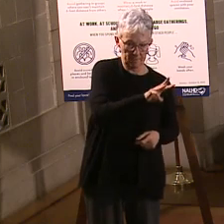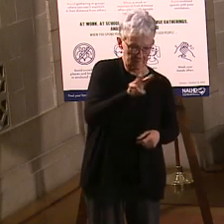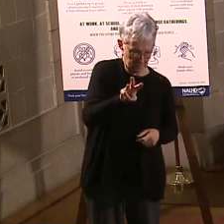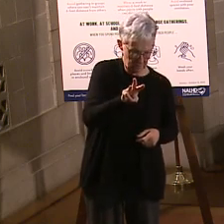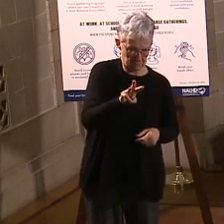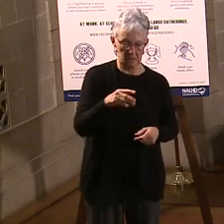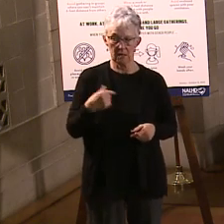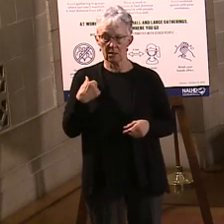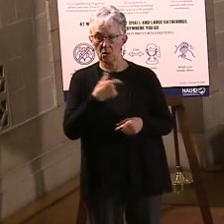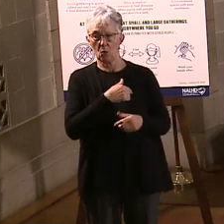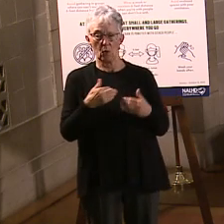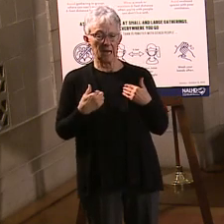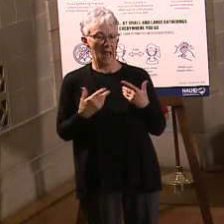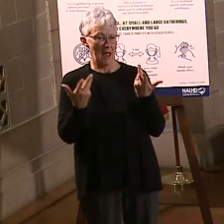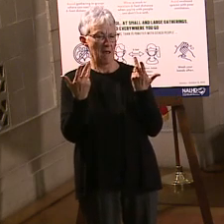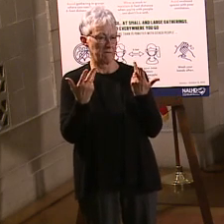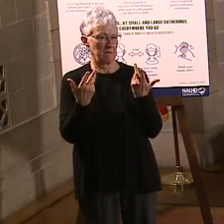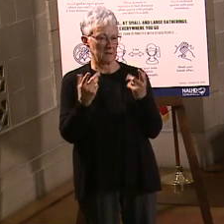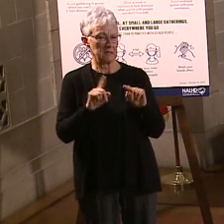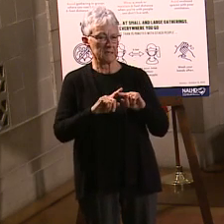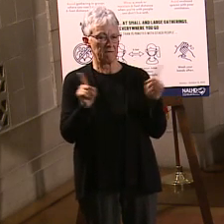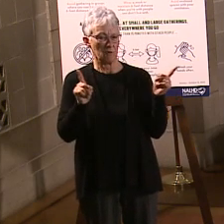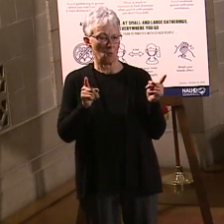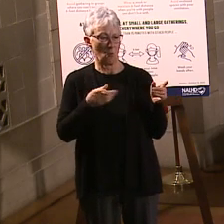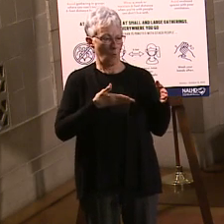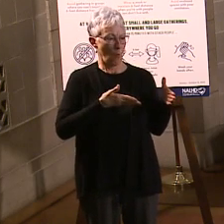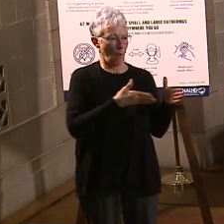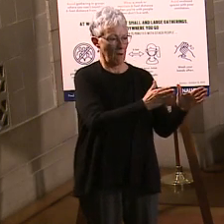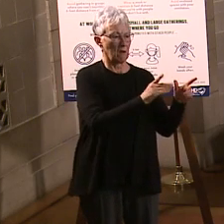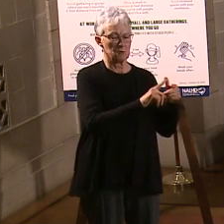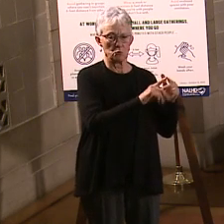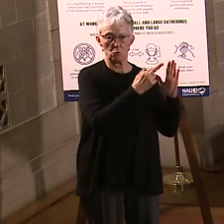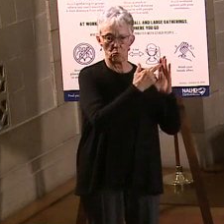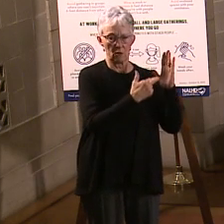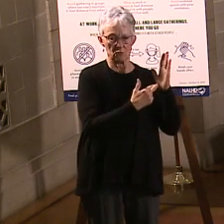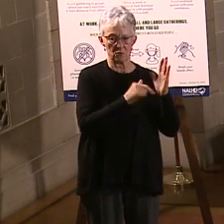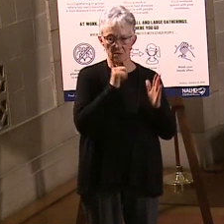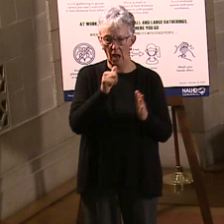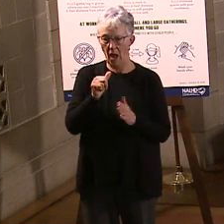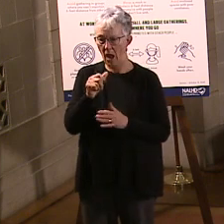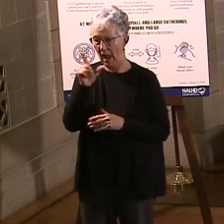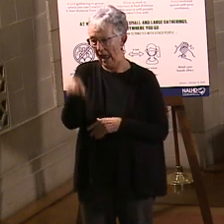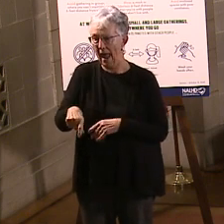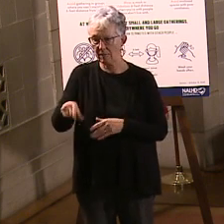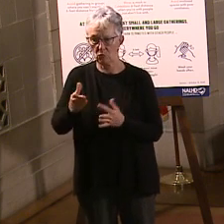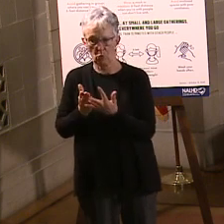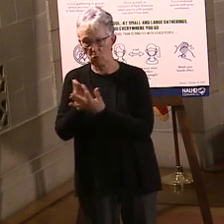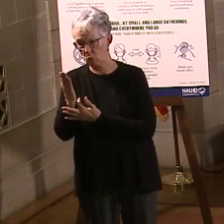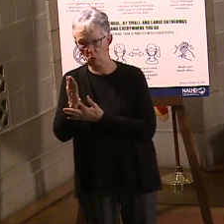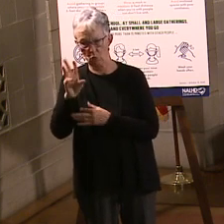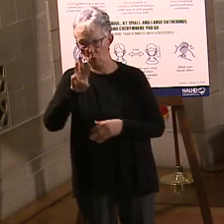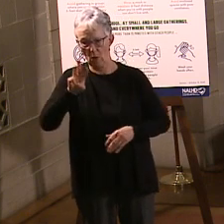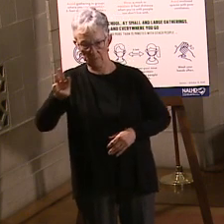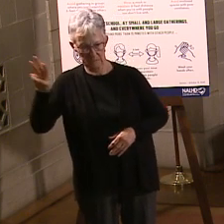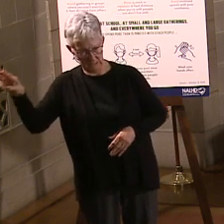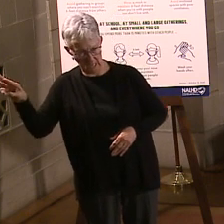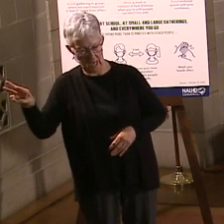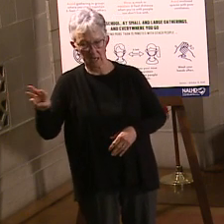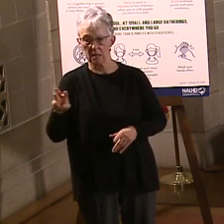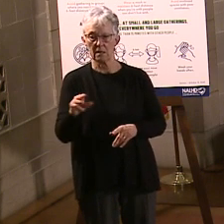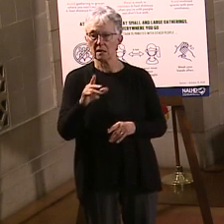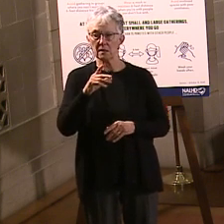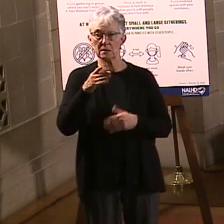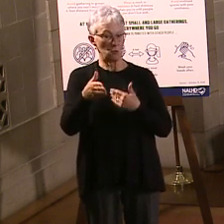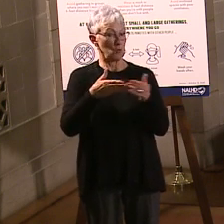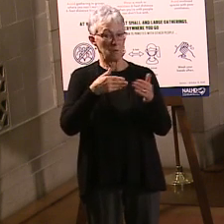other ways to register if people want to get in right away and the fact that it's not first in, first out, this will not disadvantage anyone, okay? I just want to be really clear